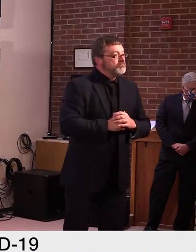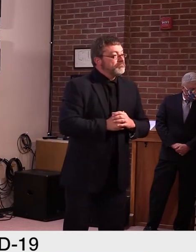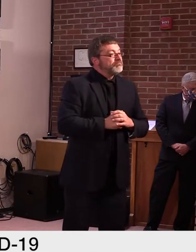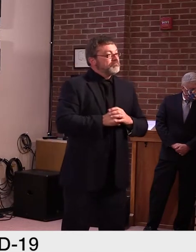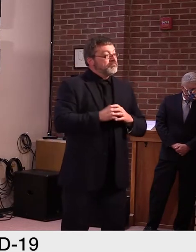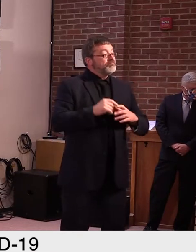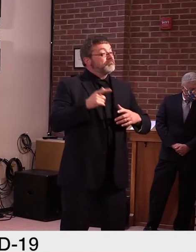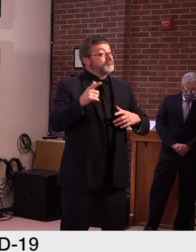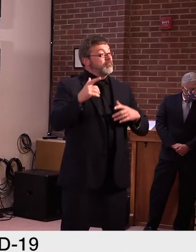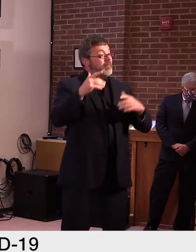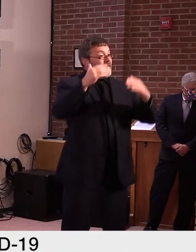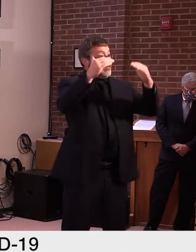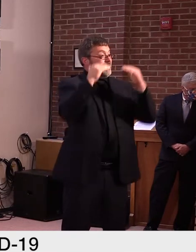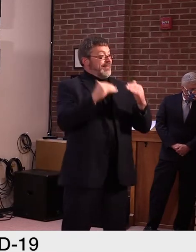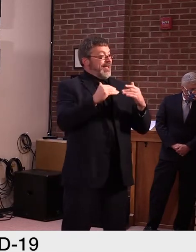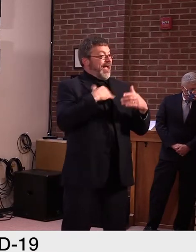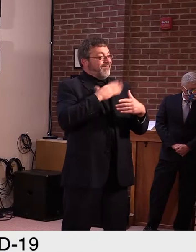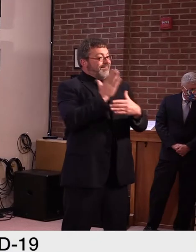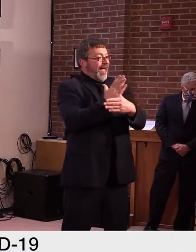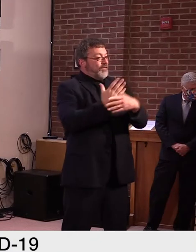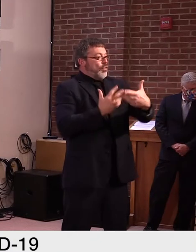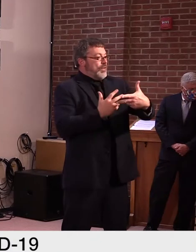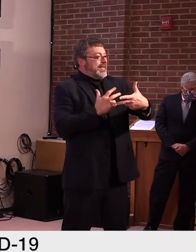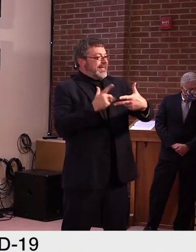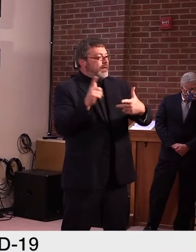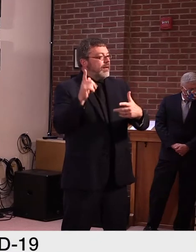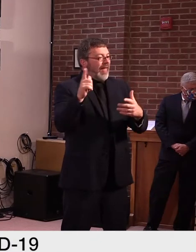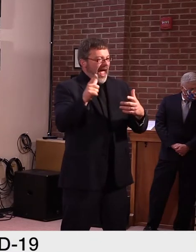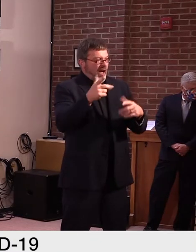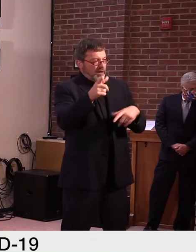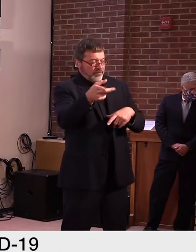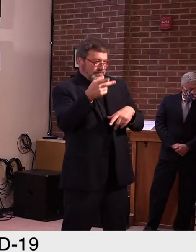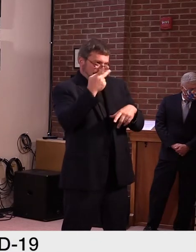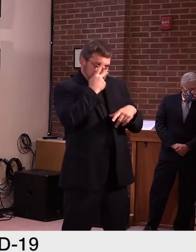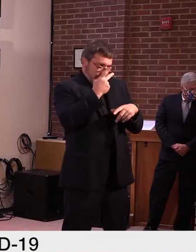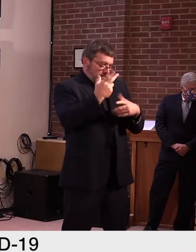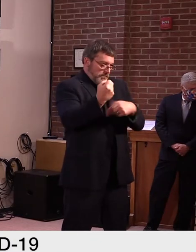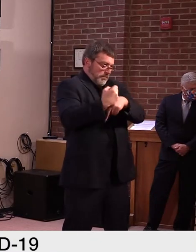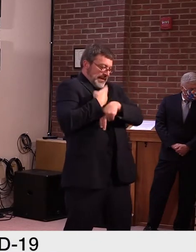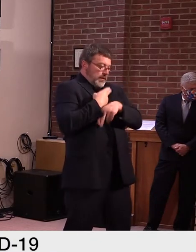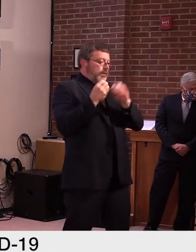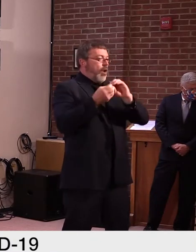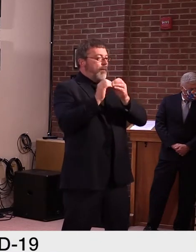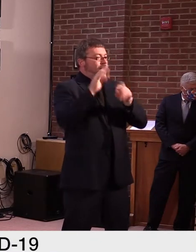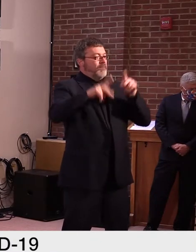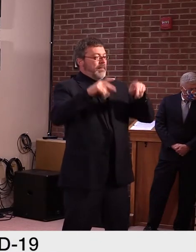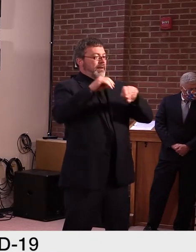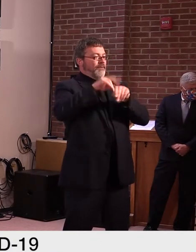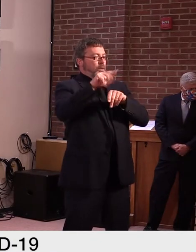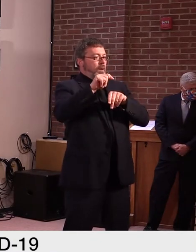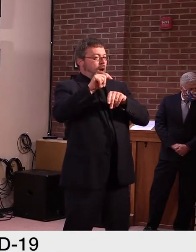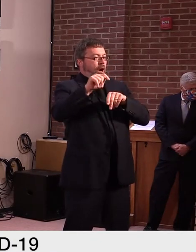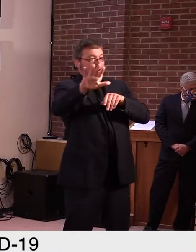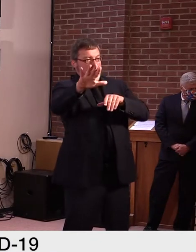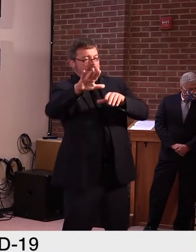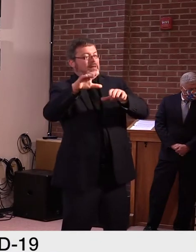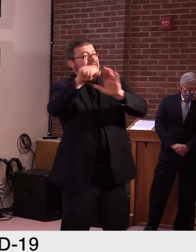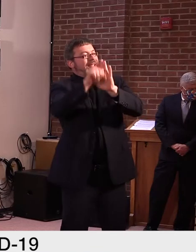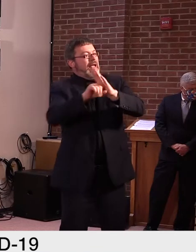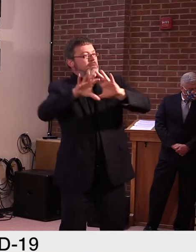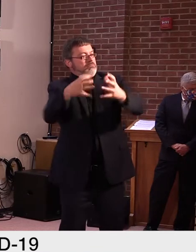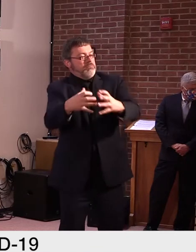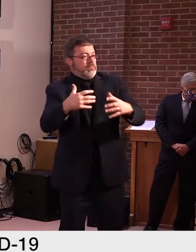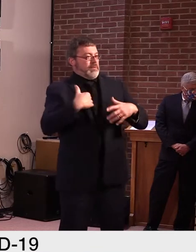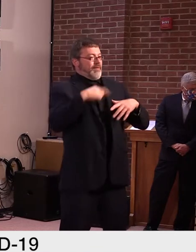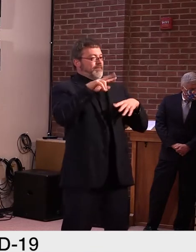they're really quite larger than Vermont. But when you look at their positivity rate, similarly significantly higher than we're experiencing here in